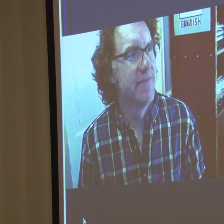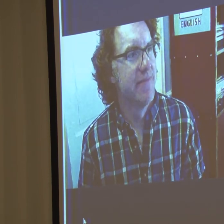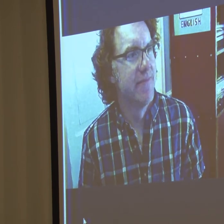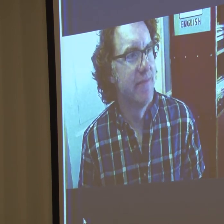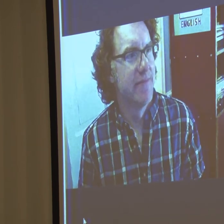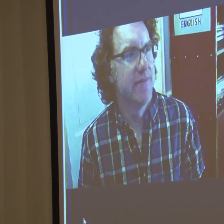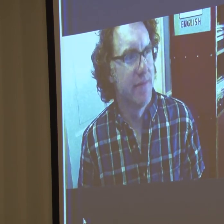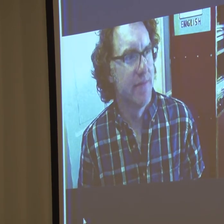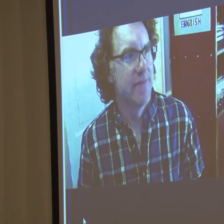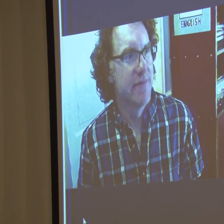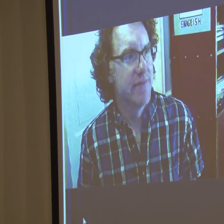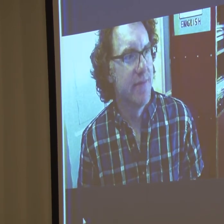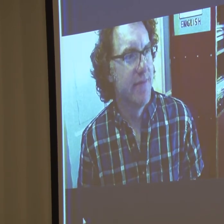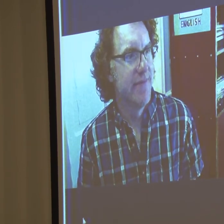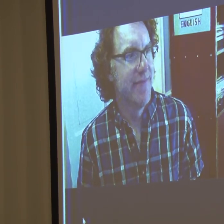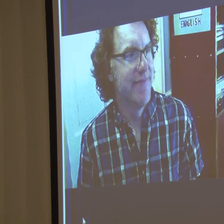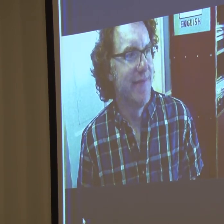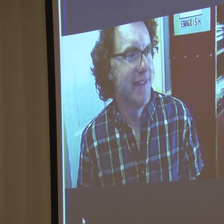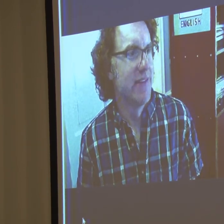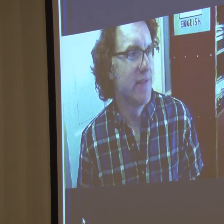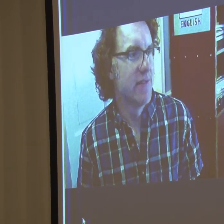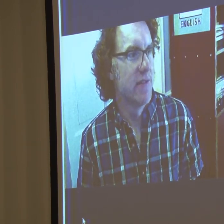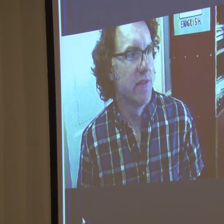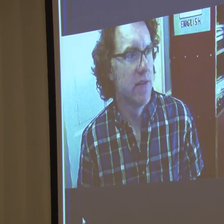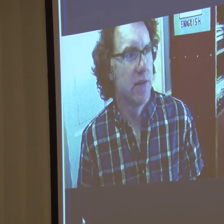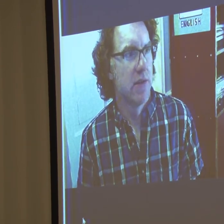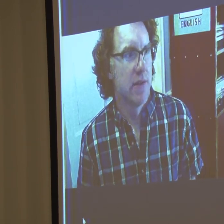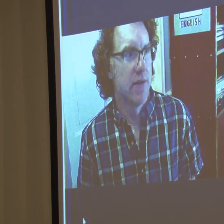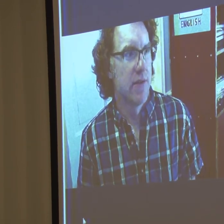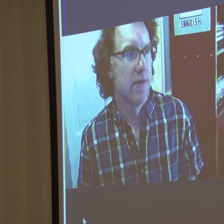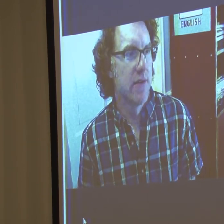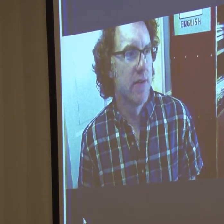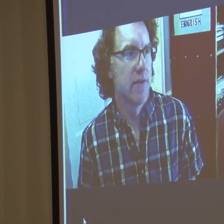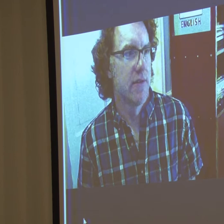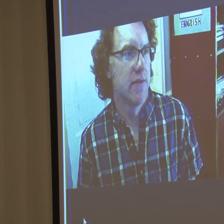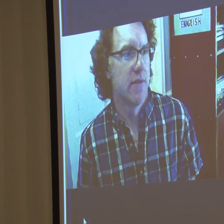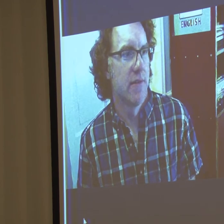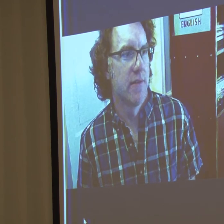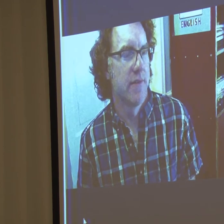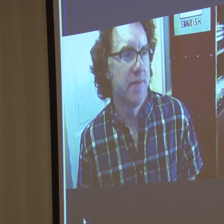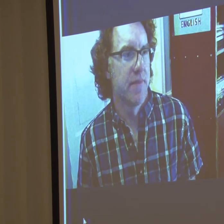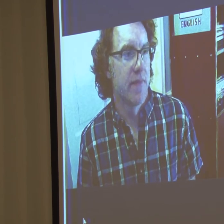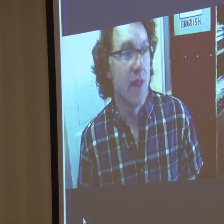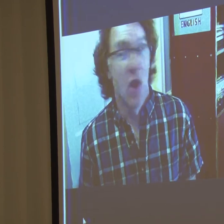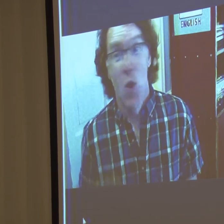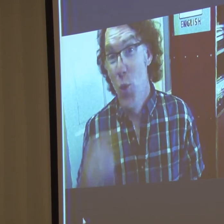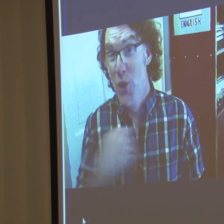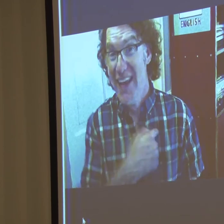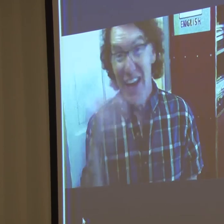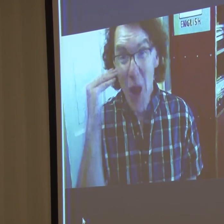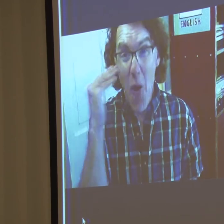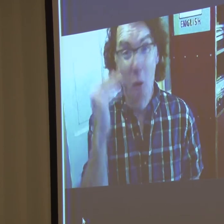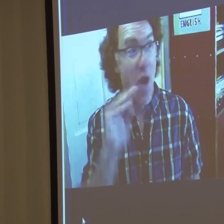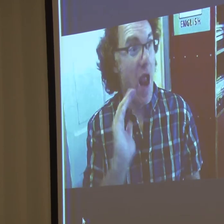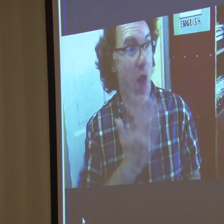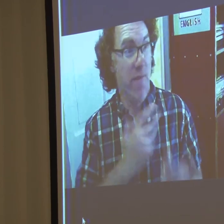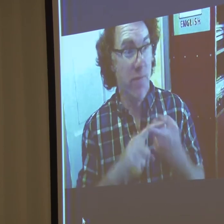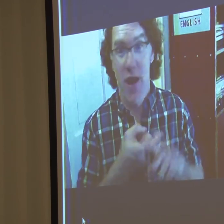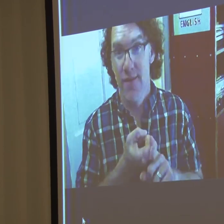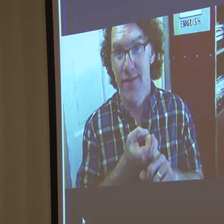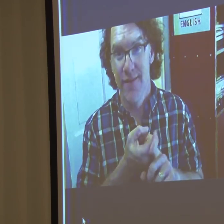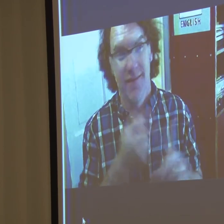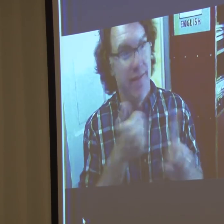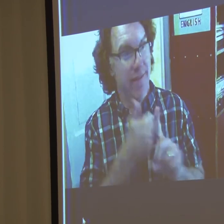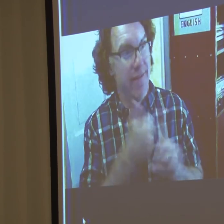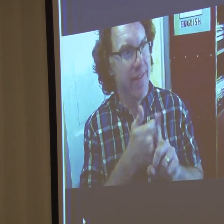very superficial communication level. Because each country has its own sign language. And often many, we know